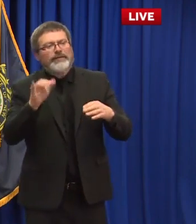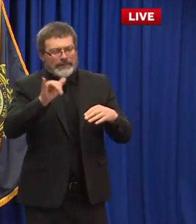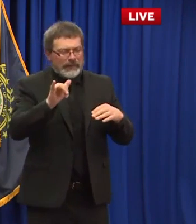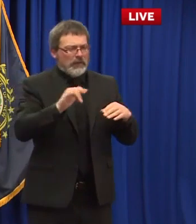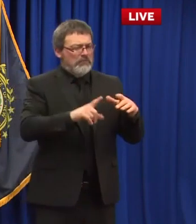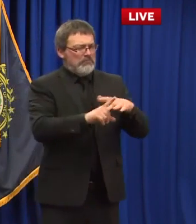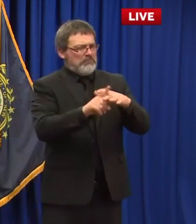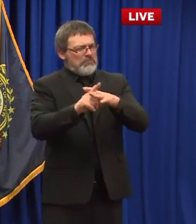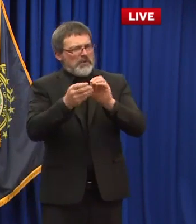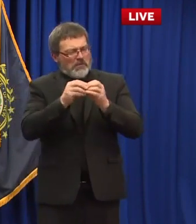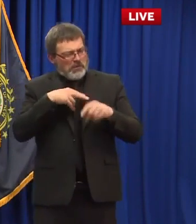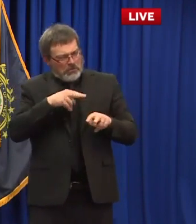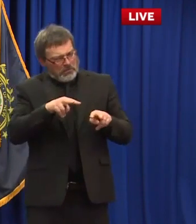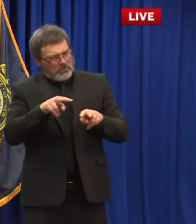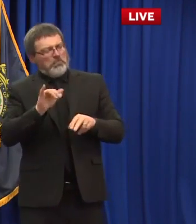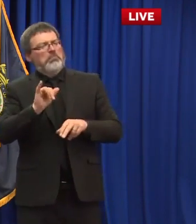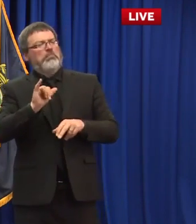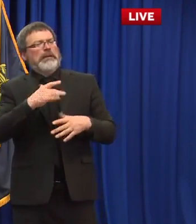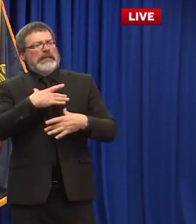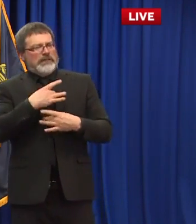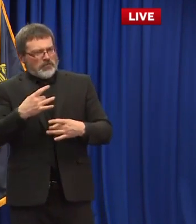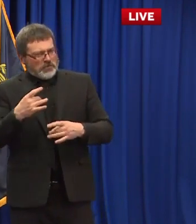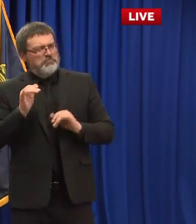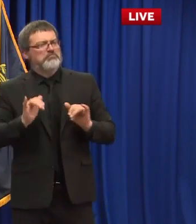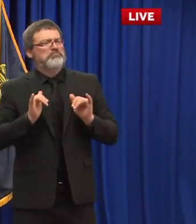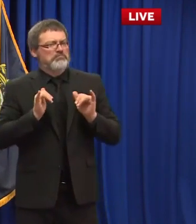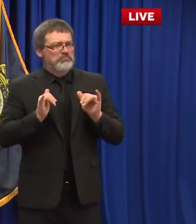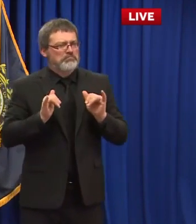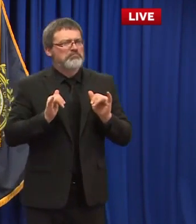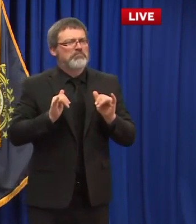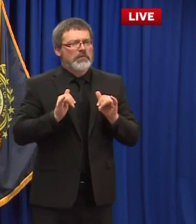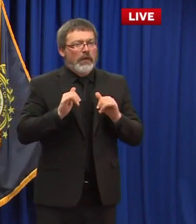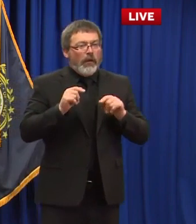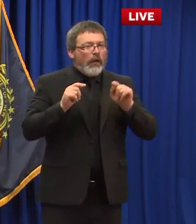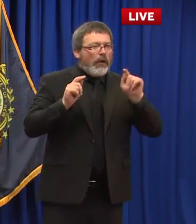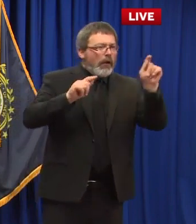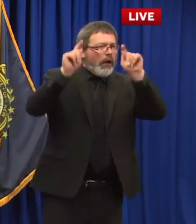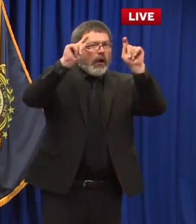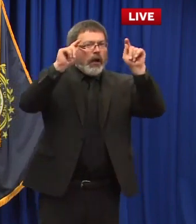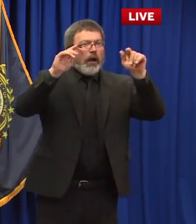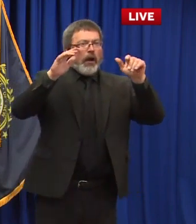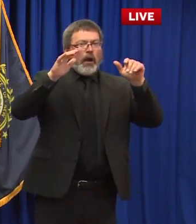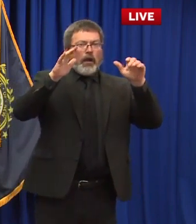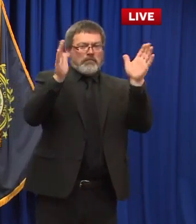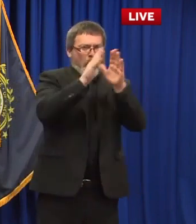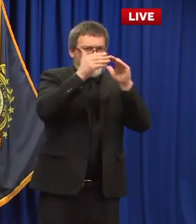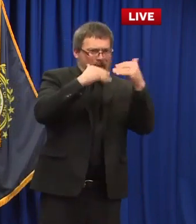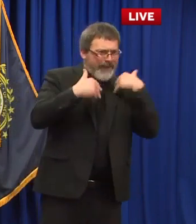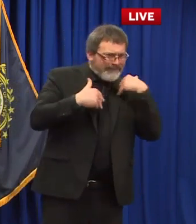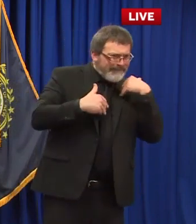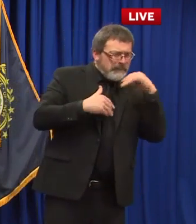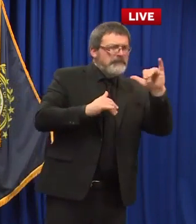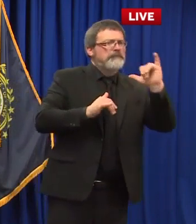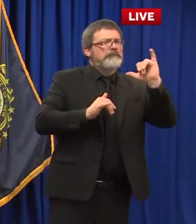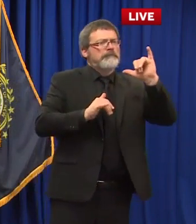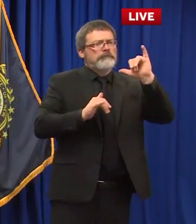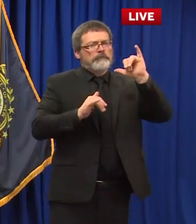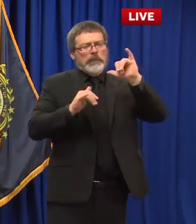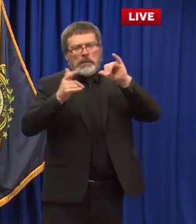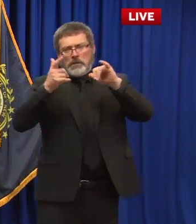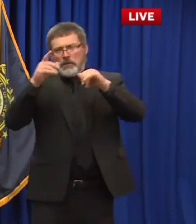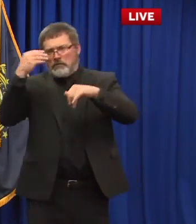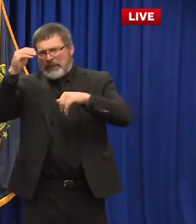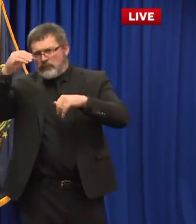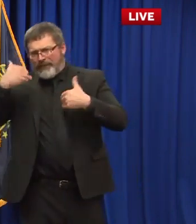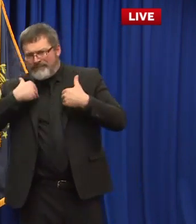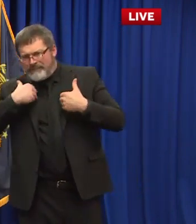a pattern of asymptomatic positive in this small town in the western part of the state and being able to identify that do the contact